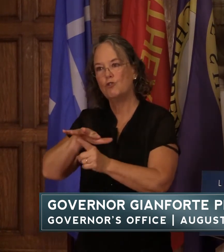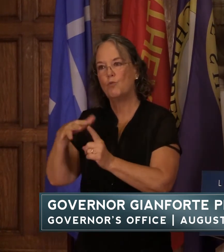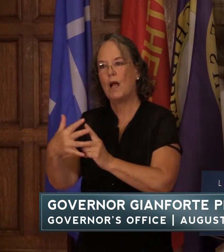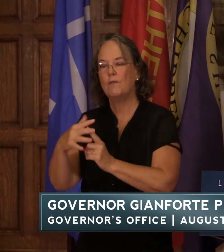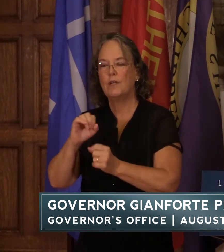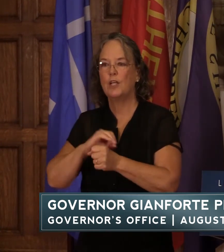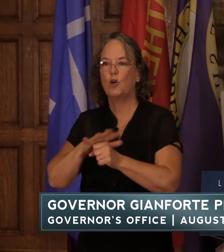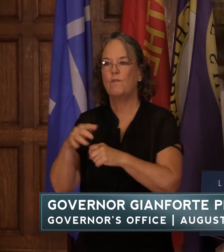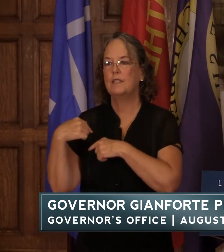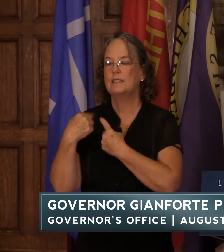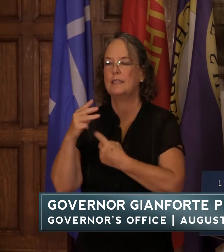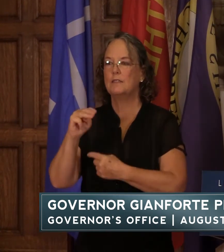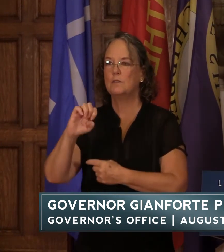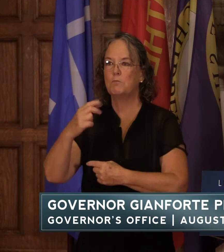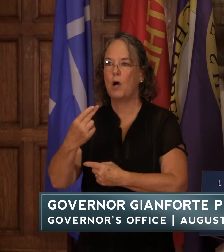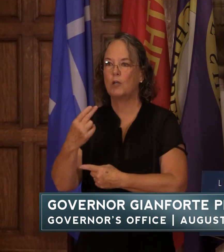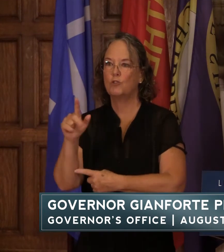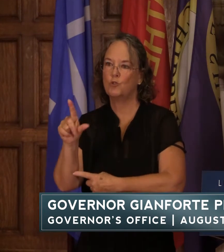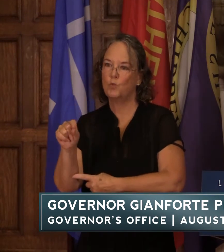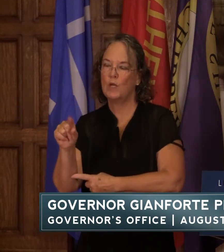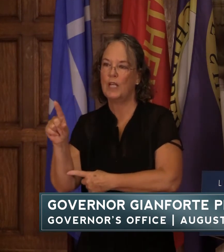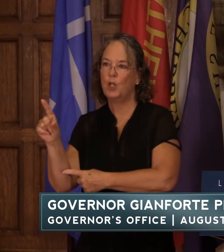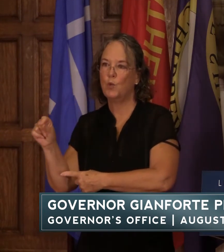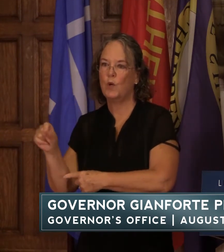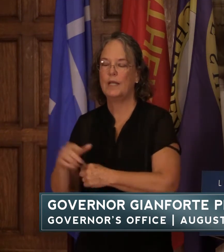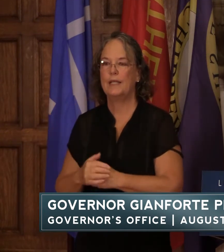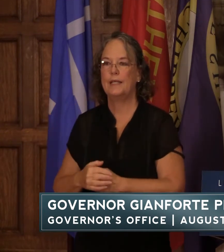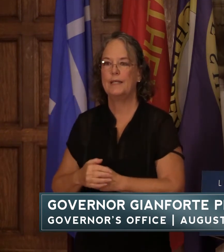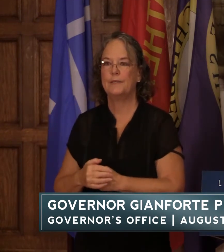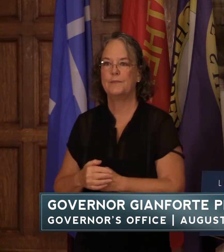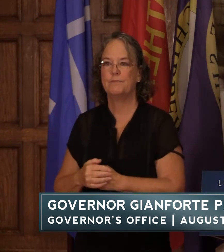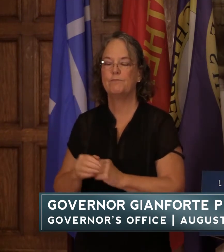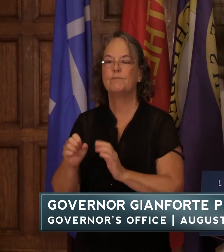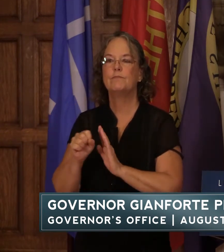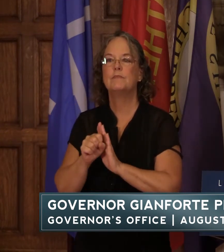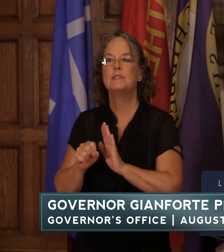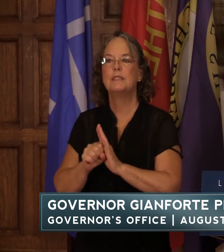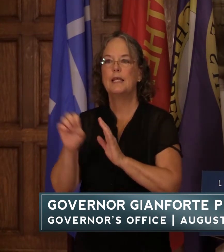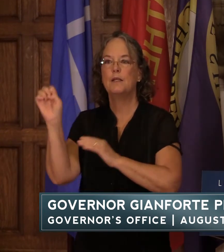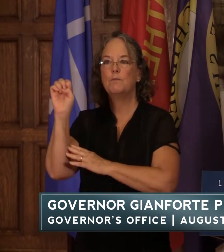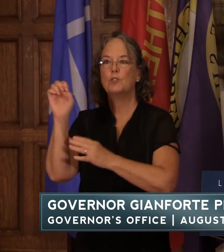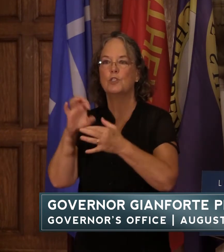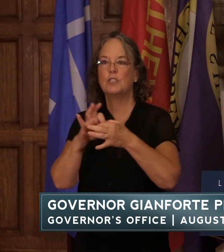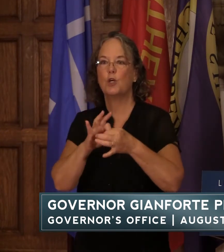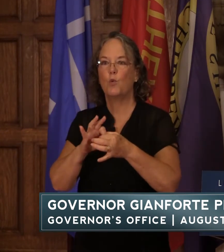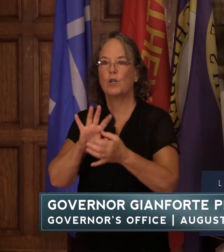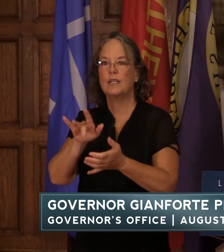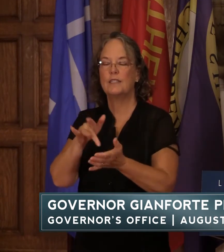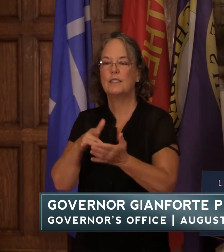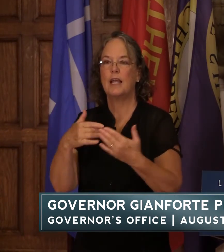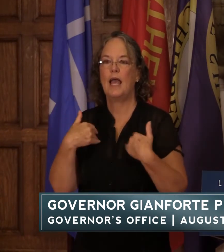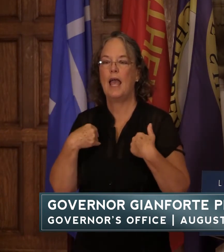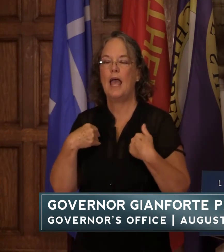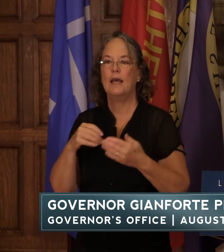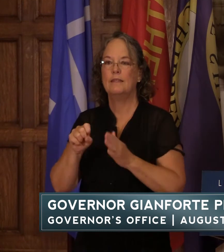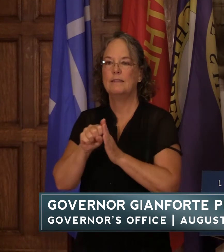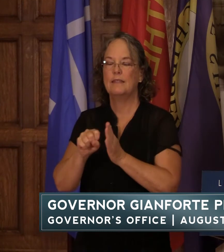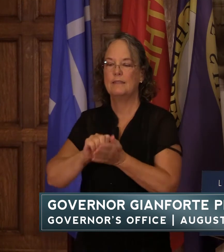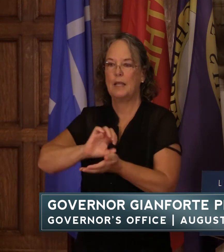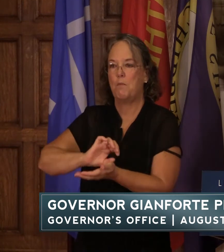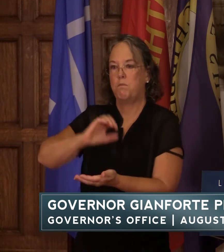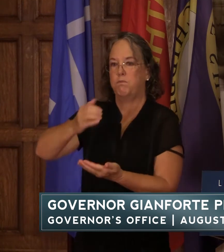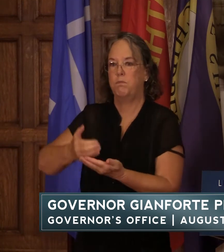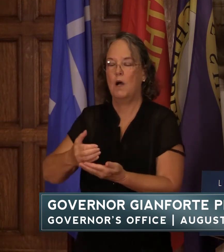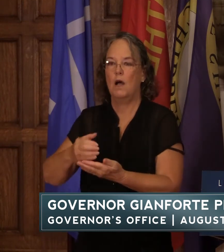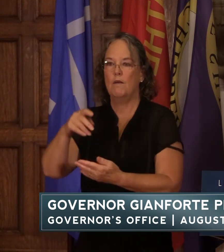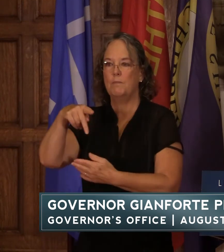since march of 2020 the state emergency coordination center has a state cache of personal protective equipment